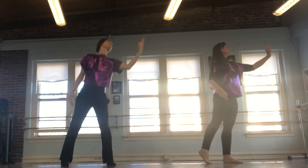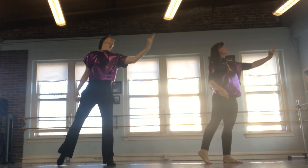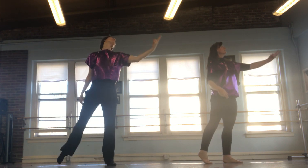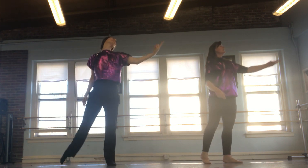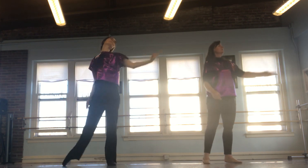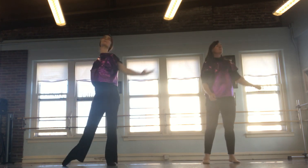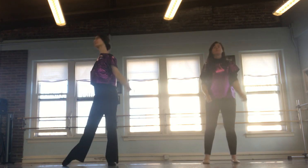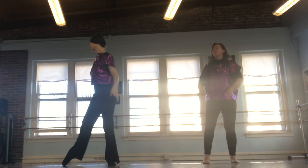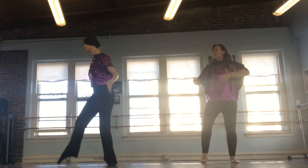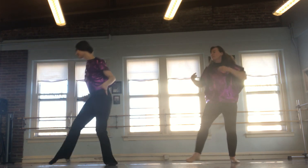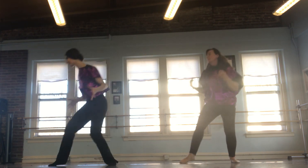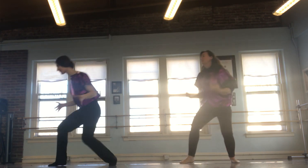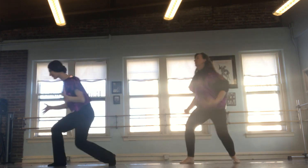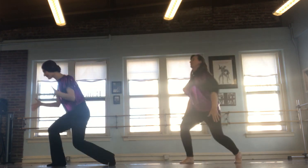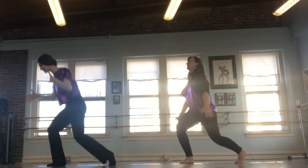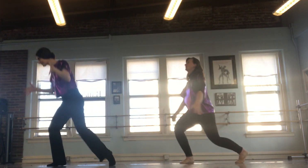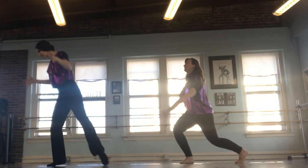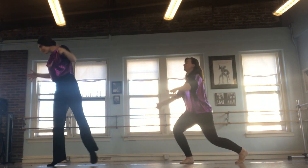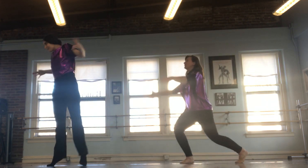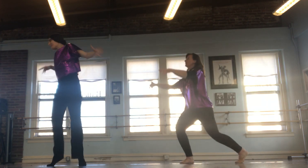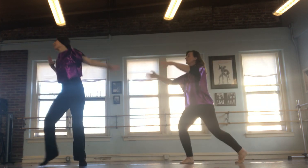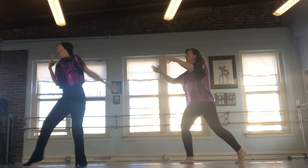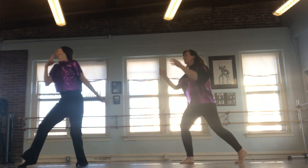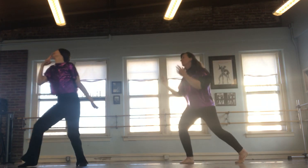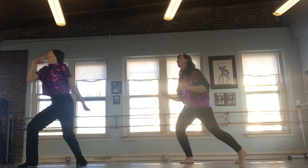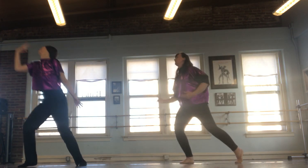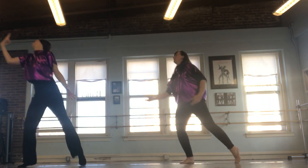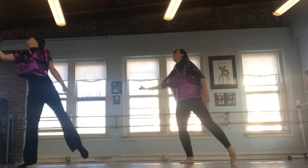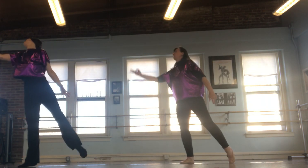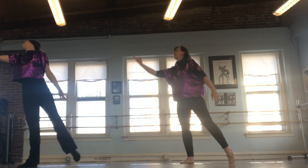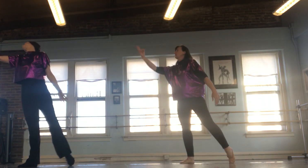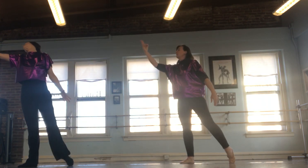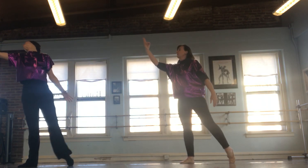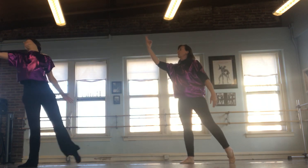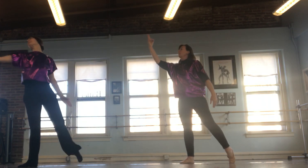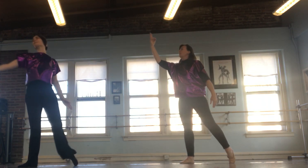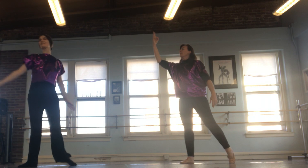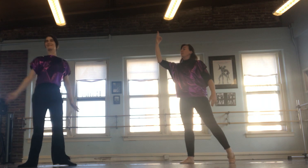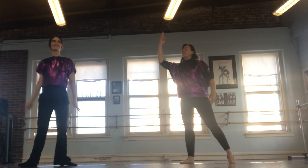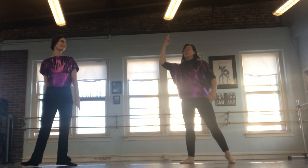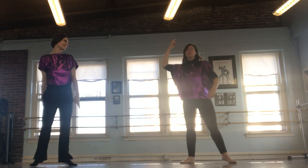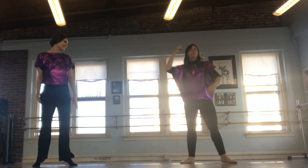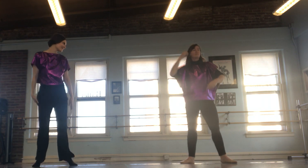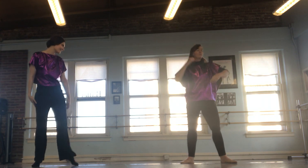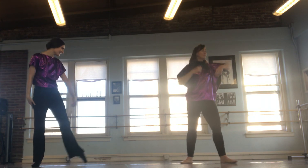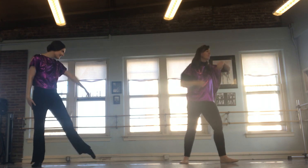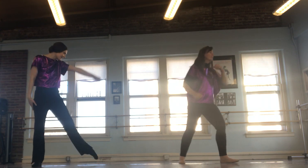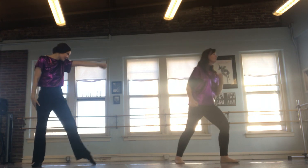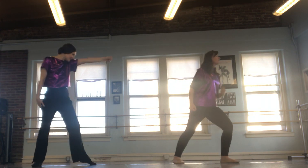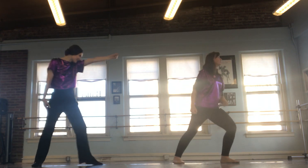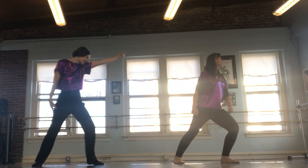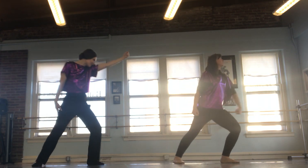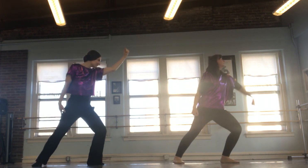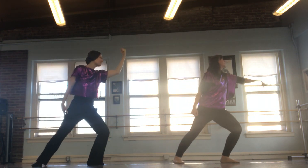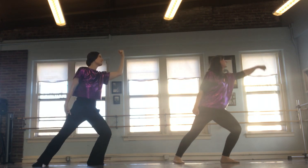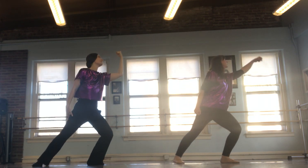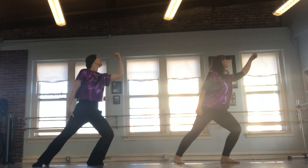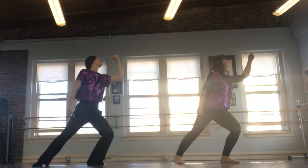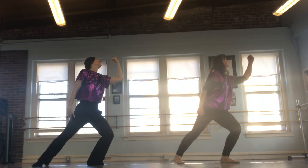voice, and trembles at words. How great